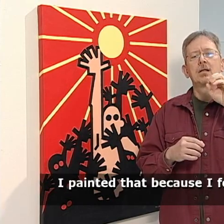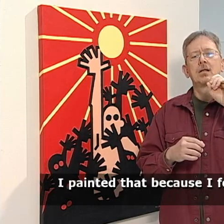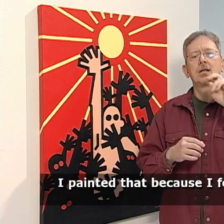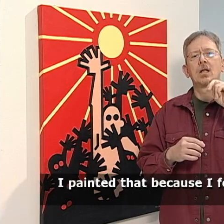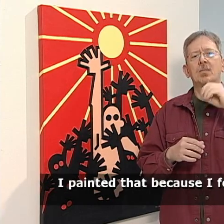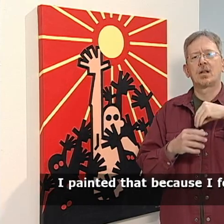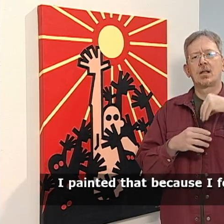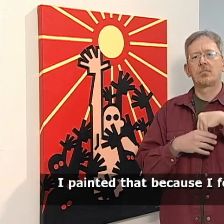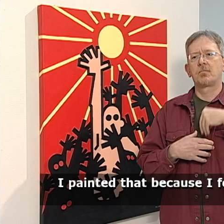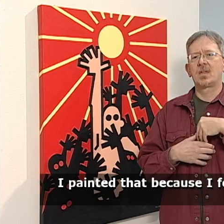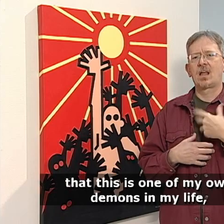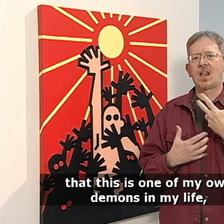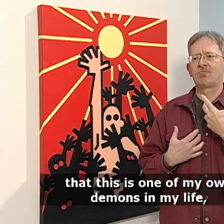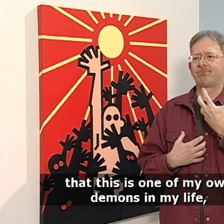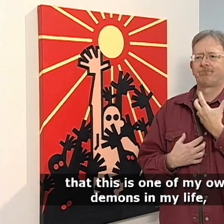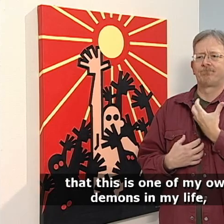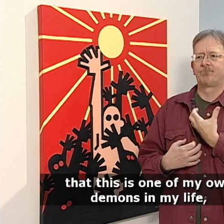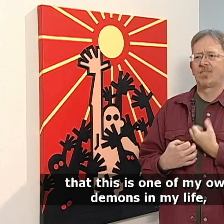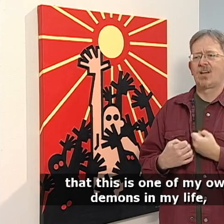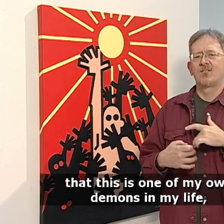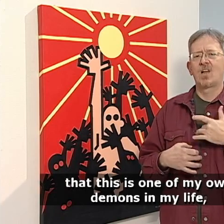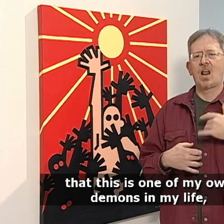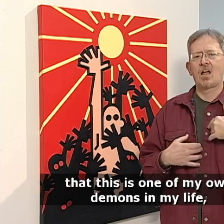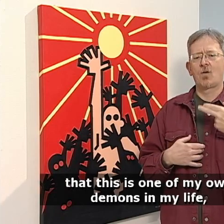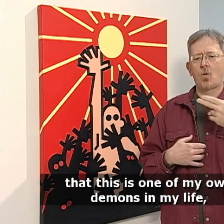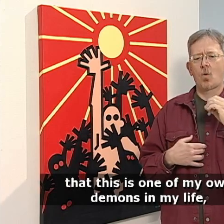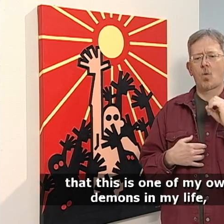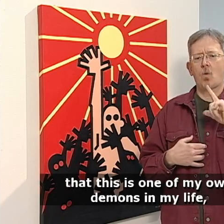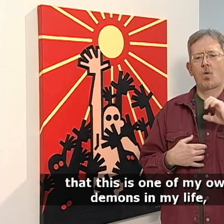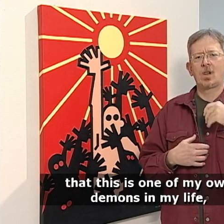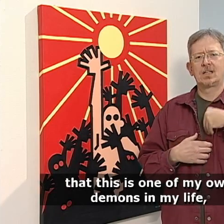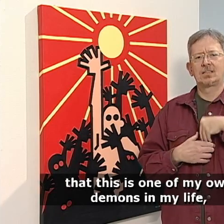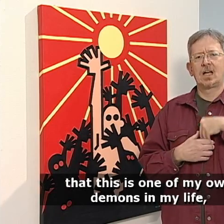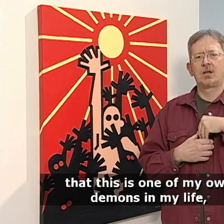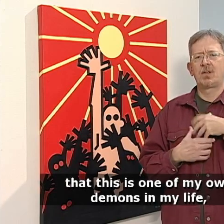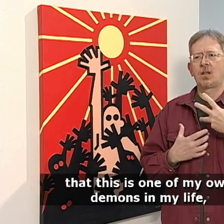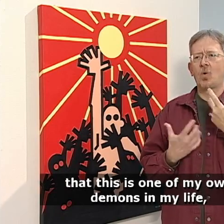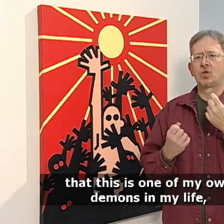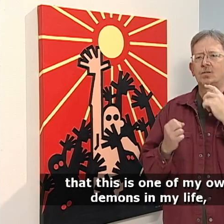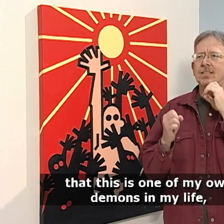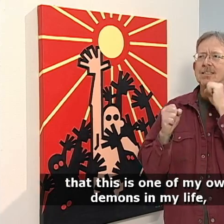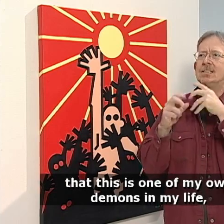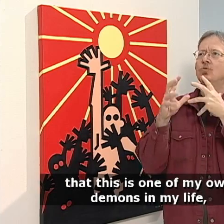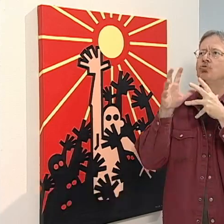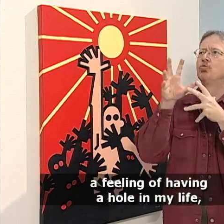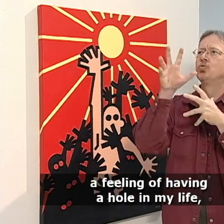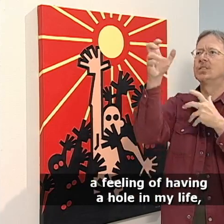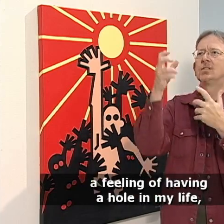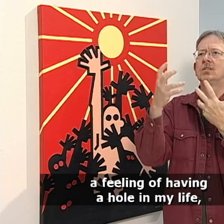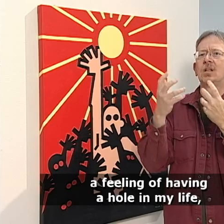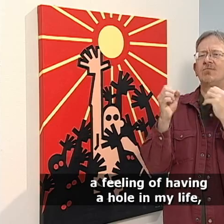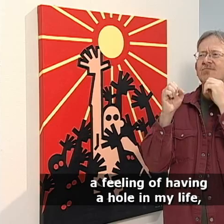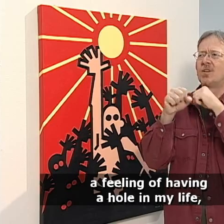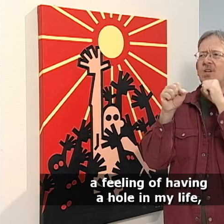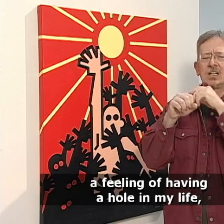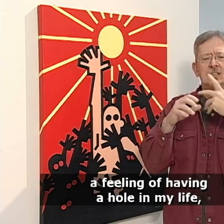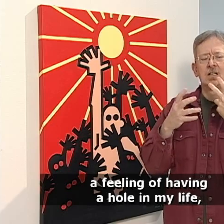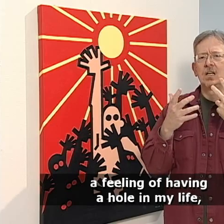I painted that because I feel that this is one of my own demons in my life. A feeling of